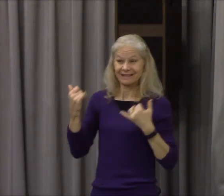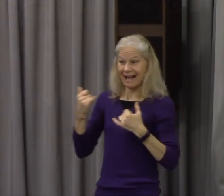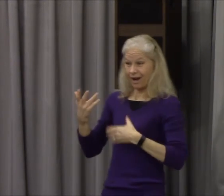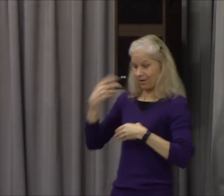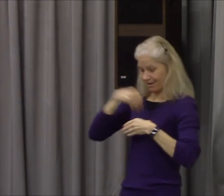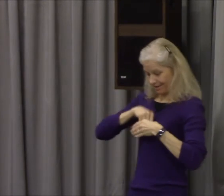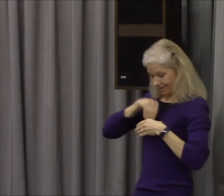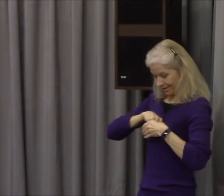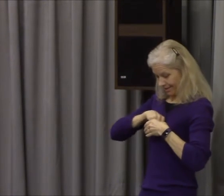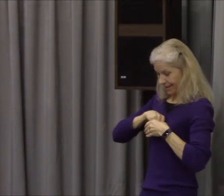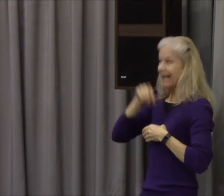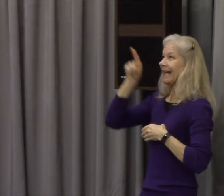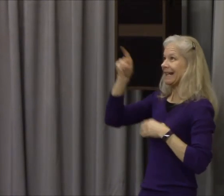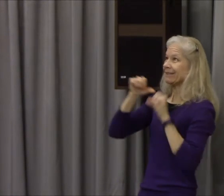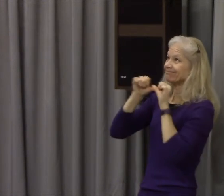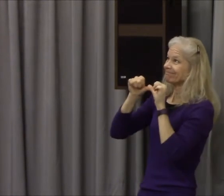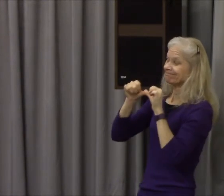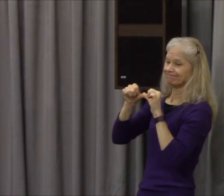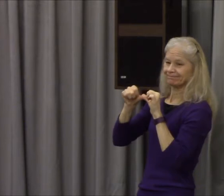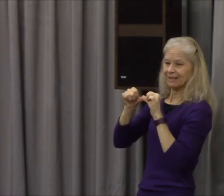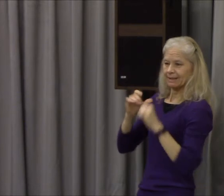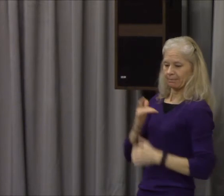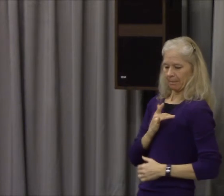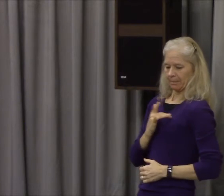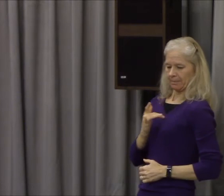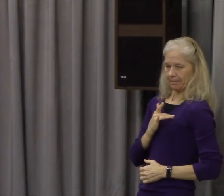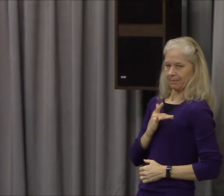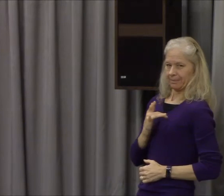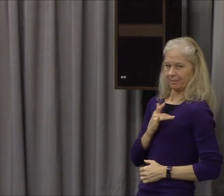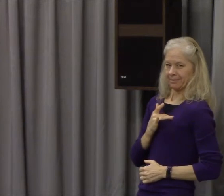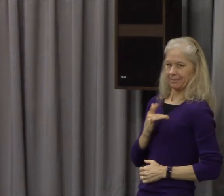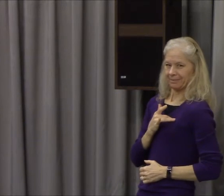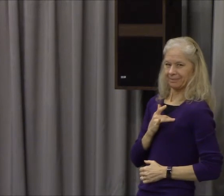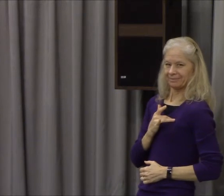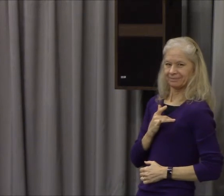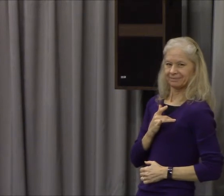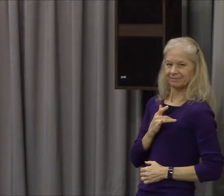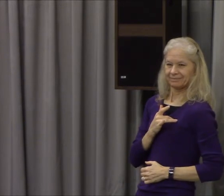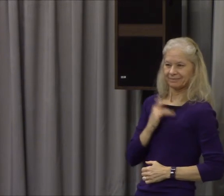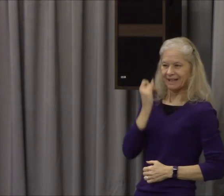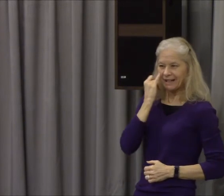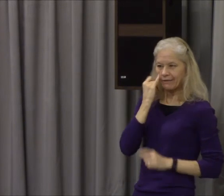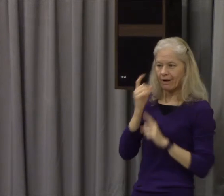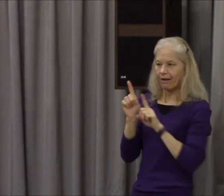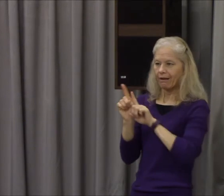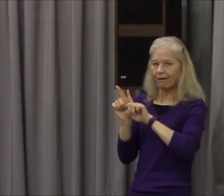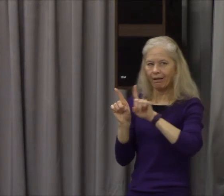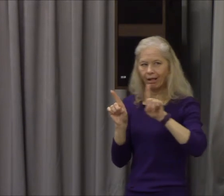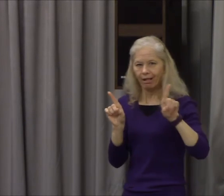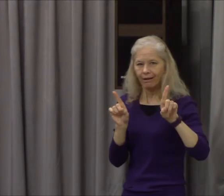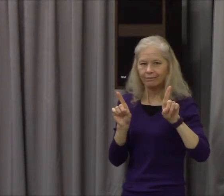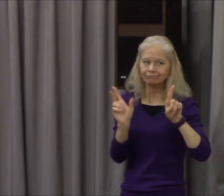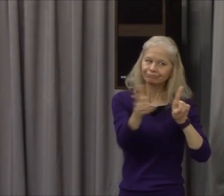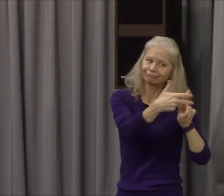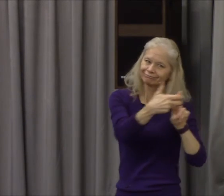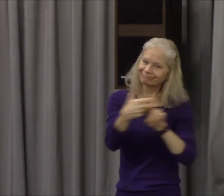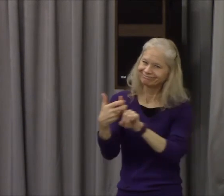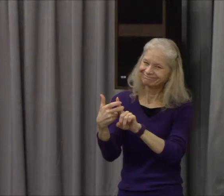the strength of sin is law not sin but